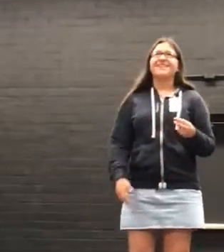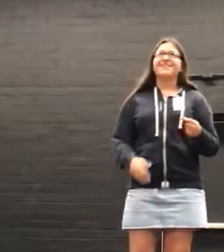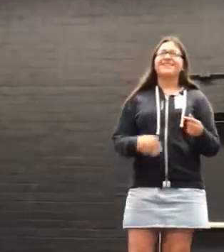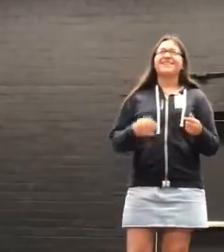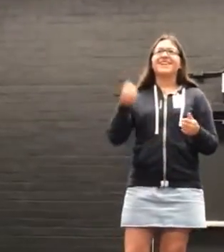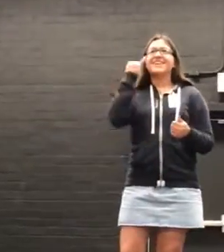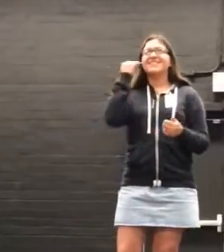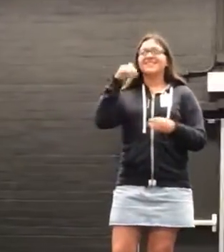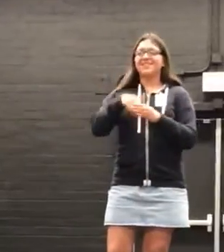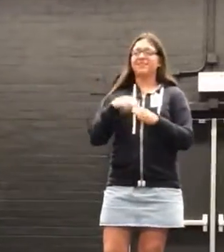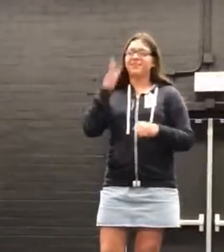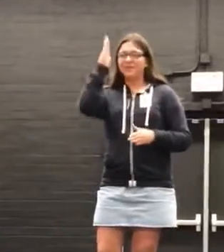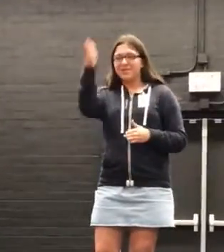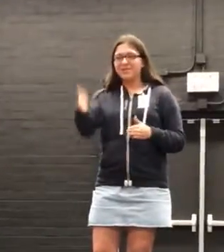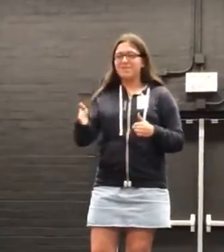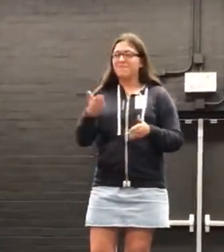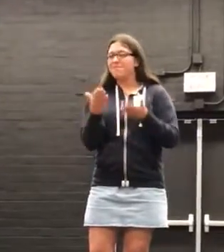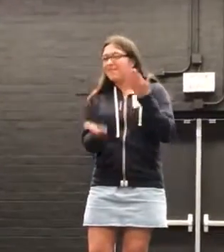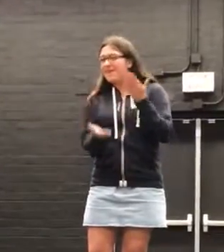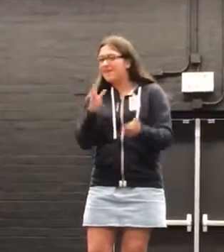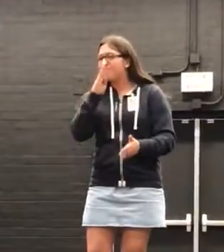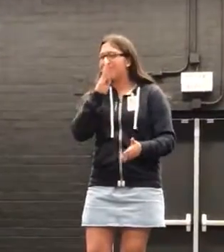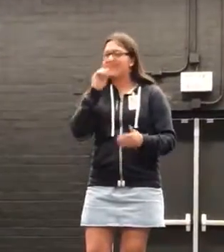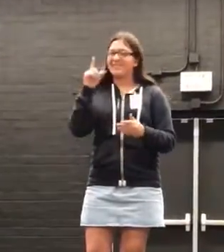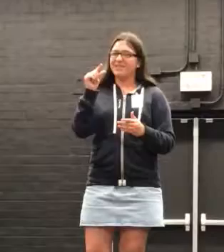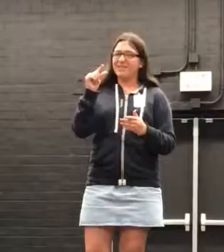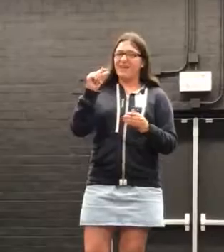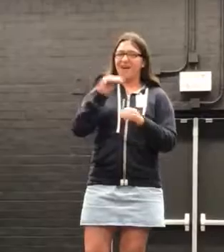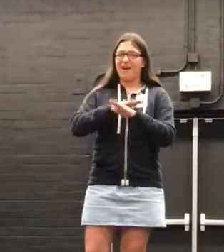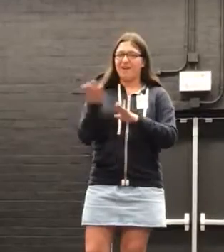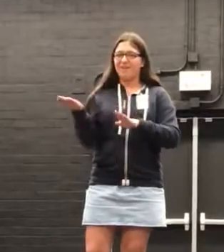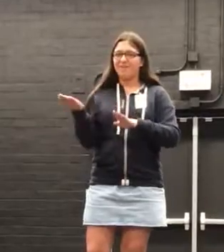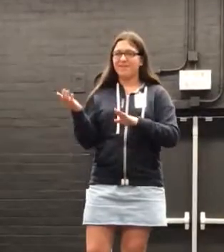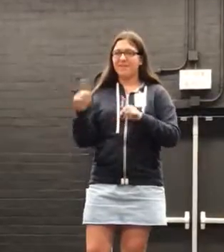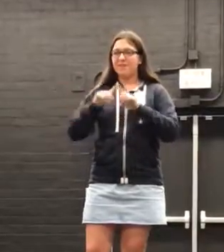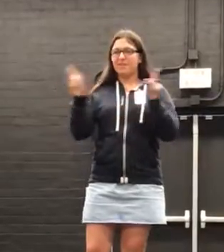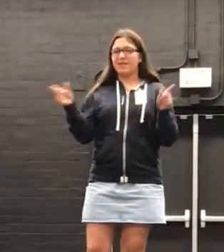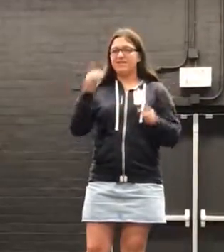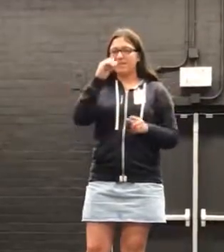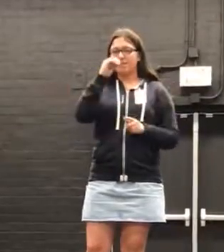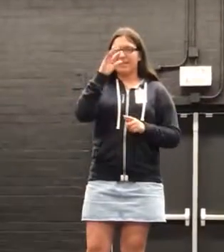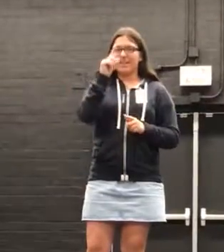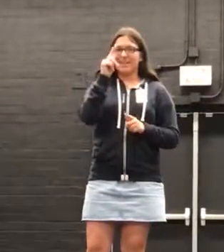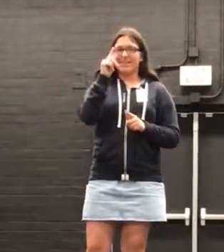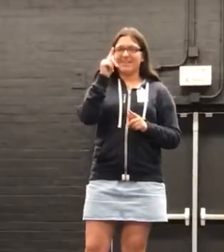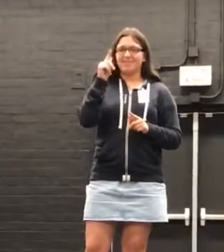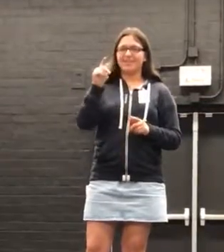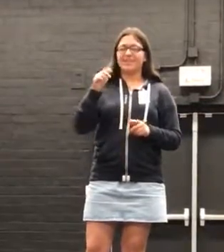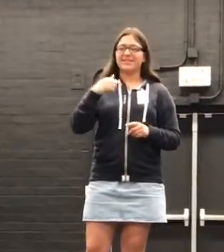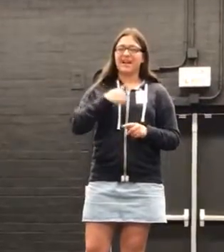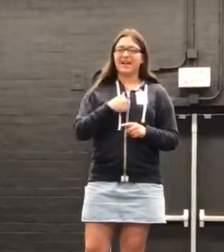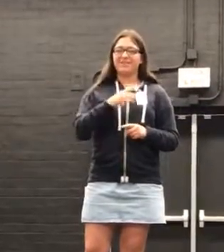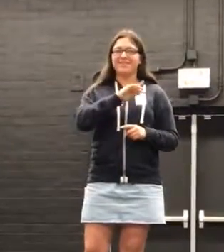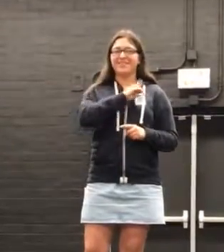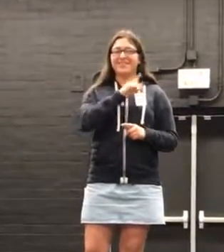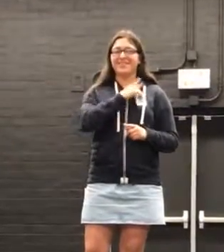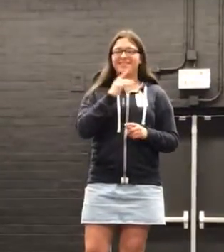Cases in the future may be a little off, but it's okay because I'm Detective